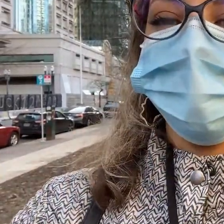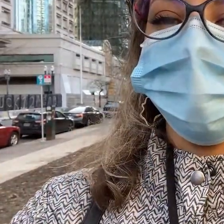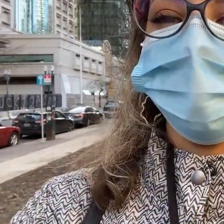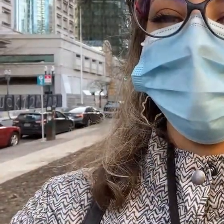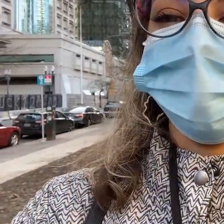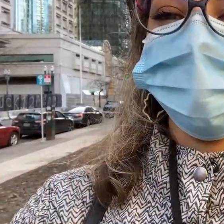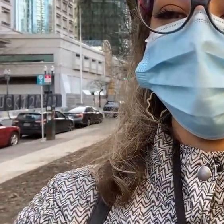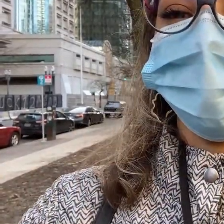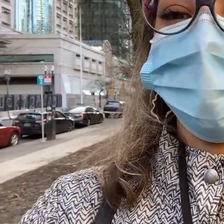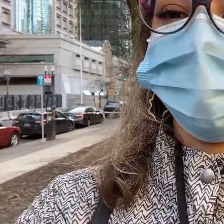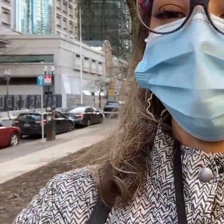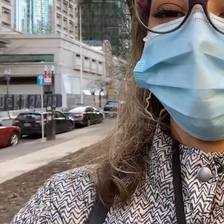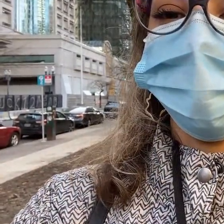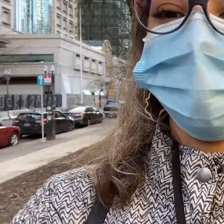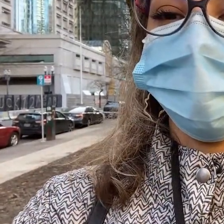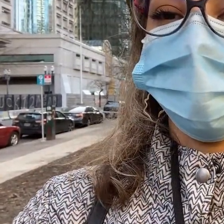see you guys soon